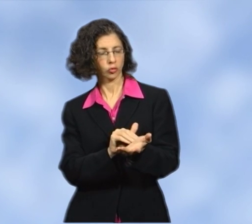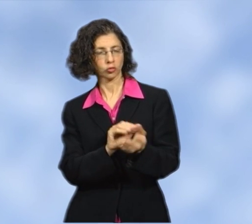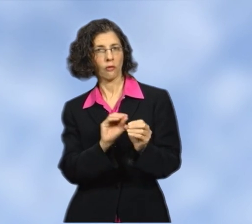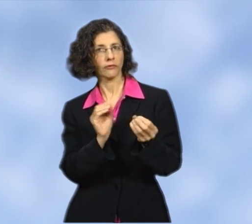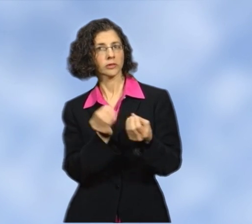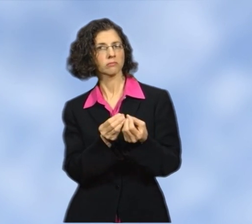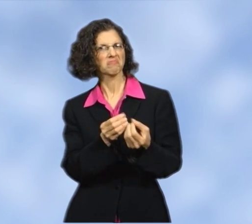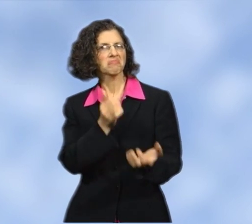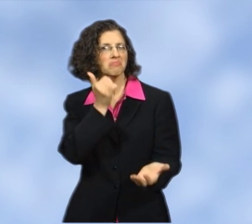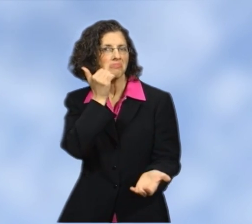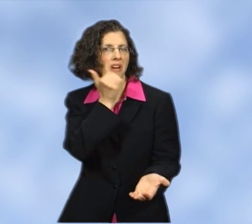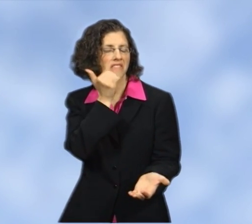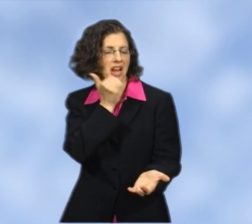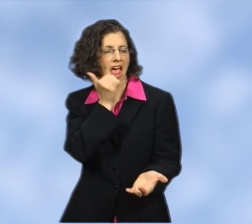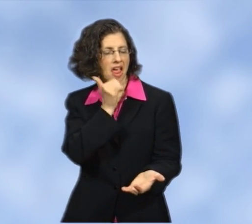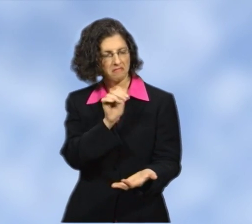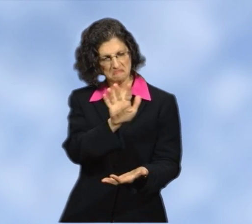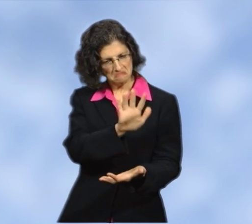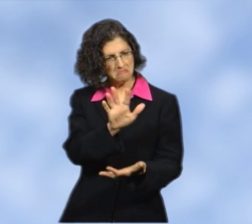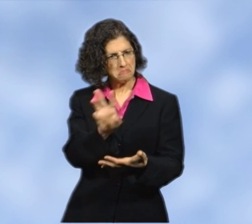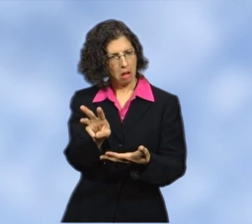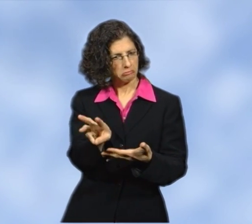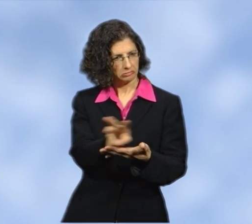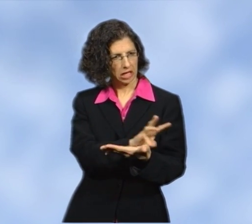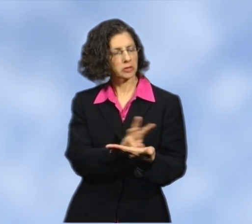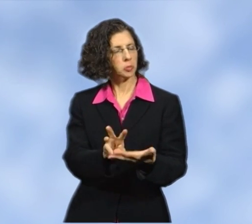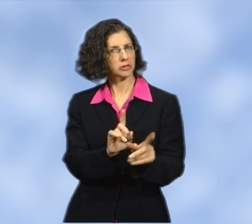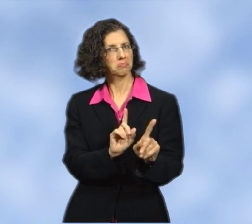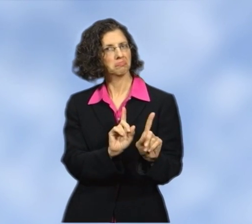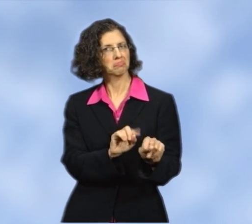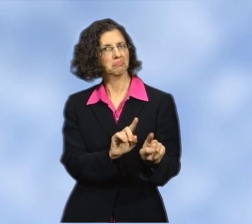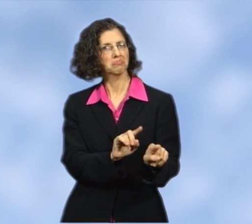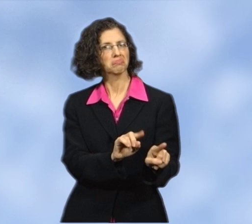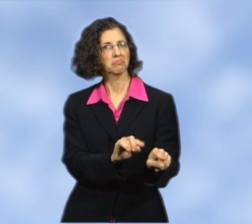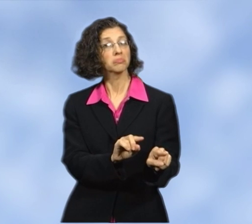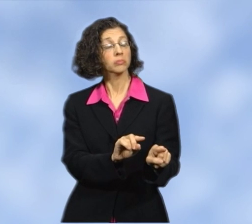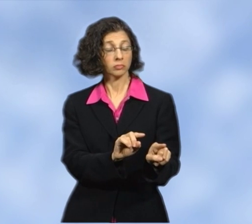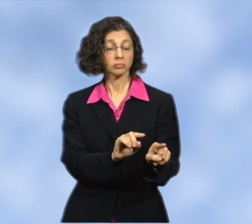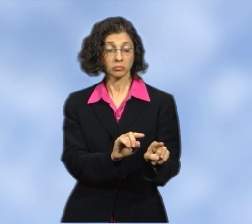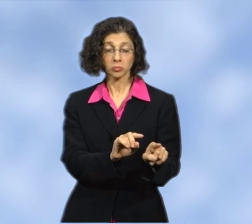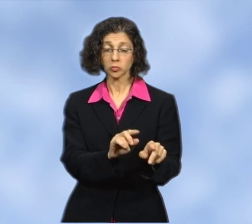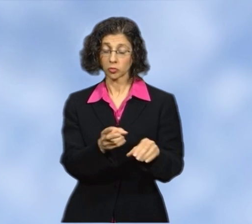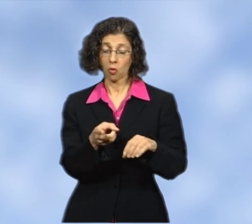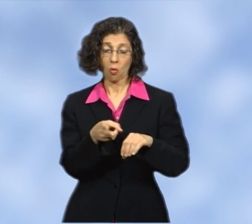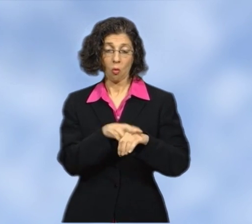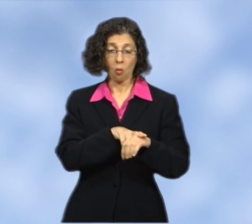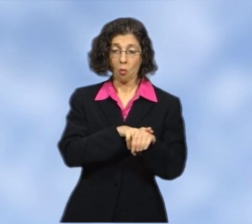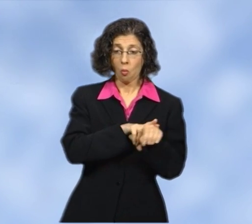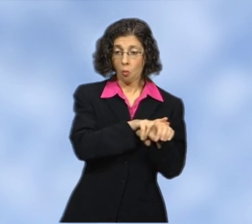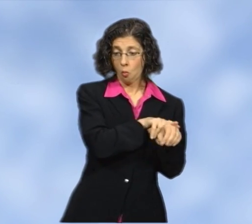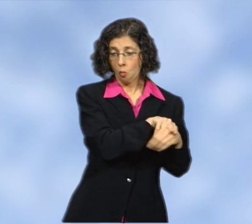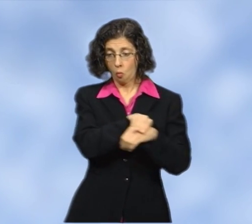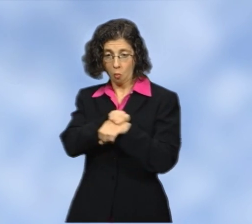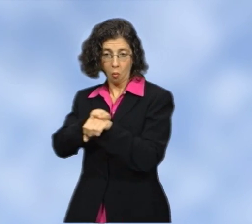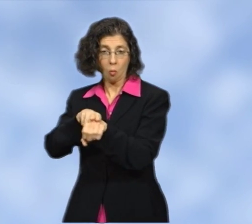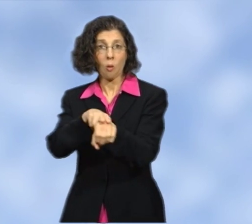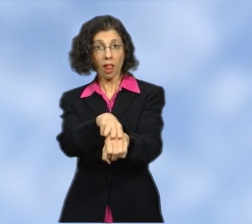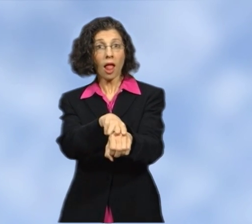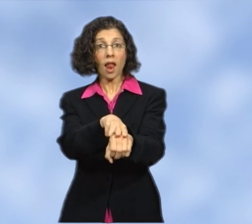Radiation therapy usually lasts approximately six weeks and involves going